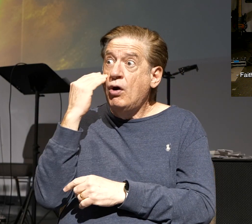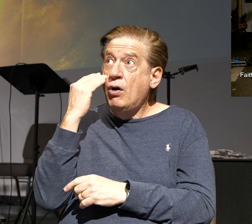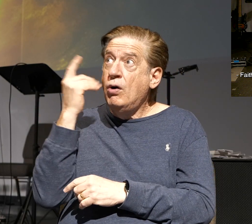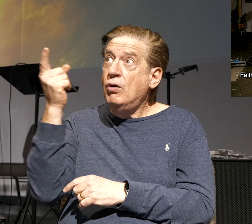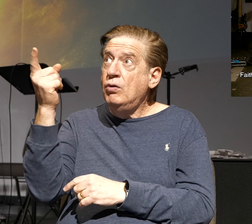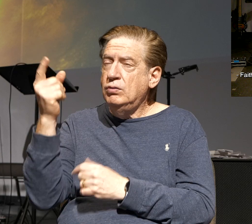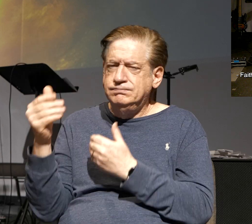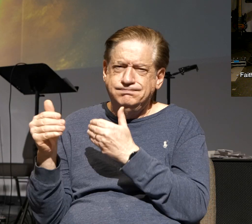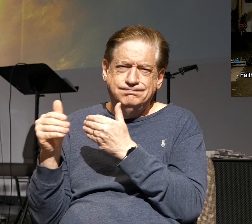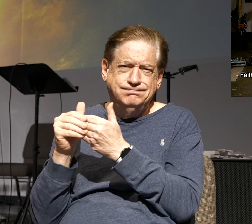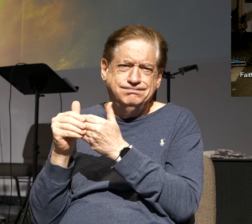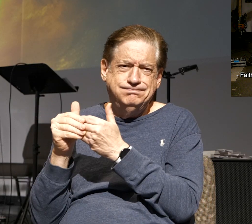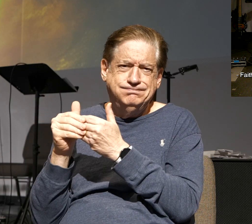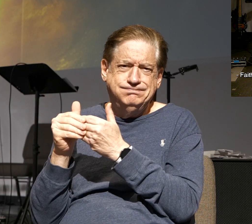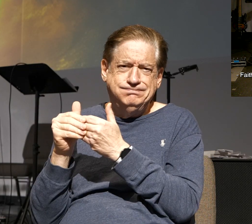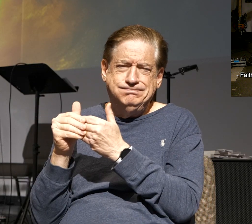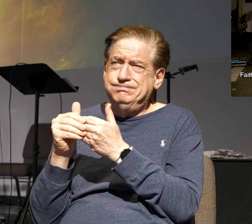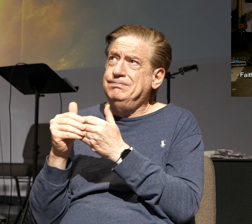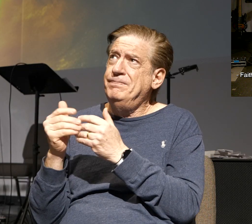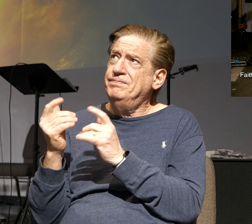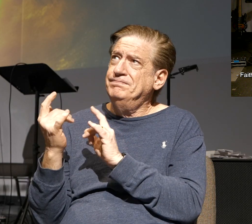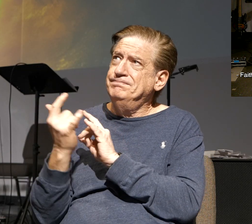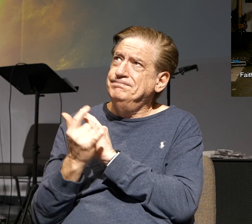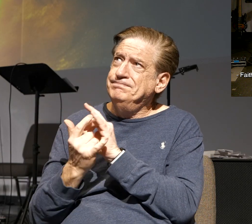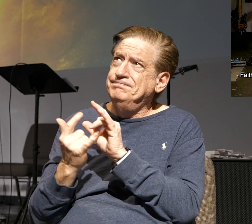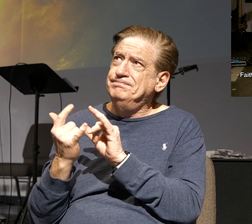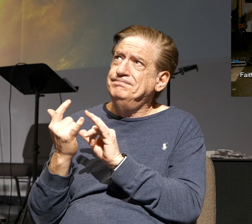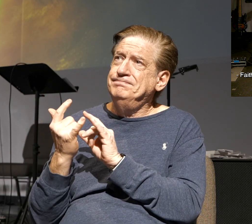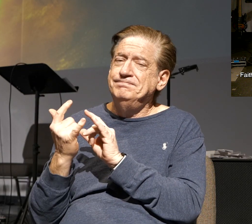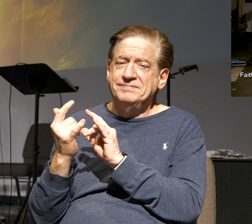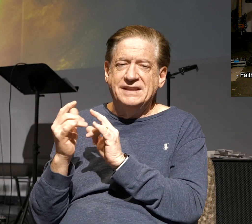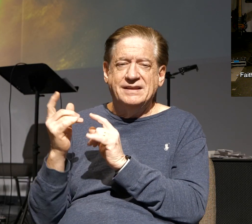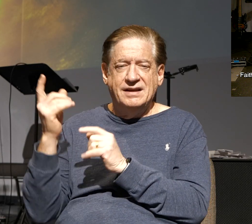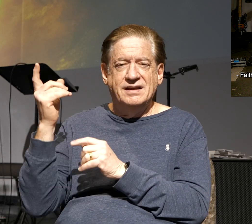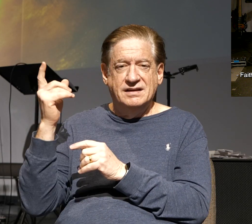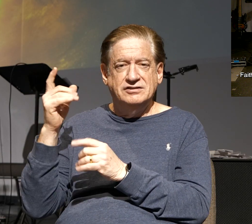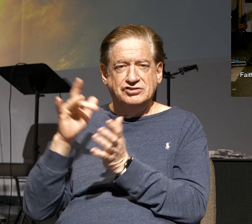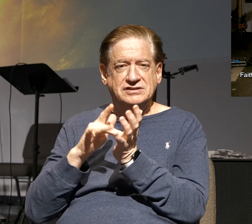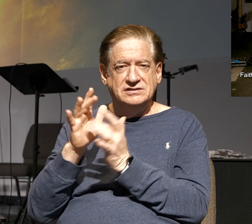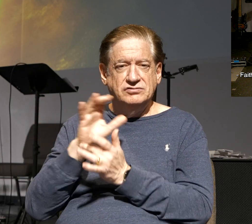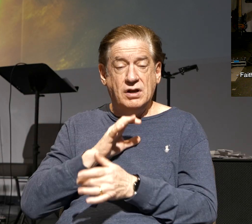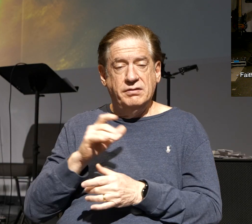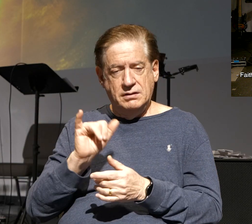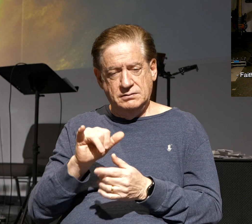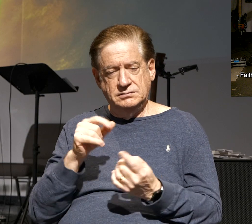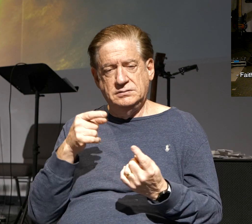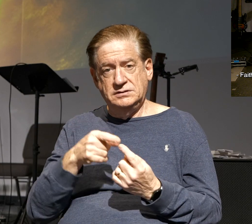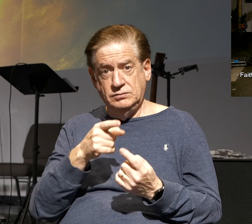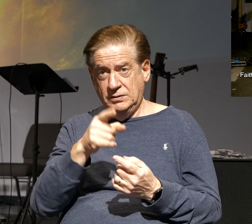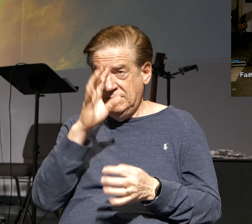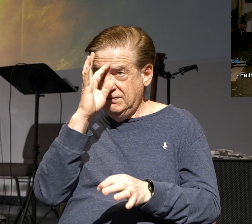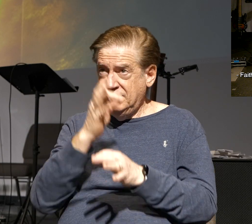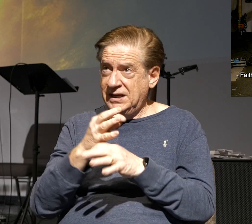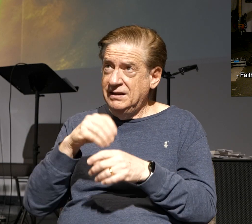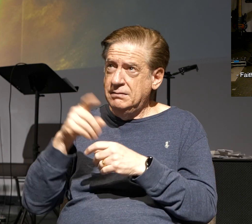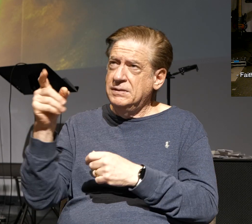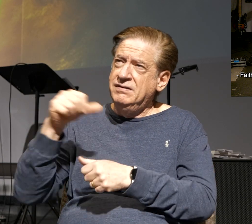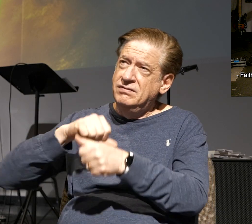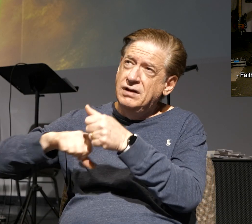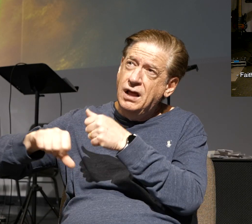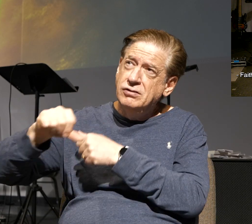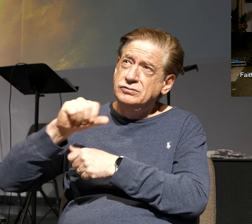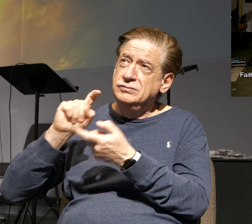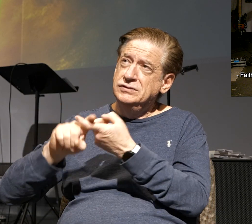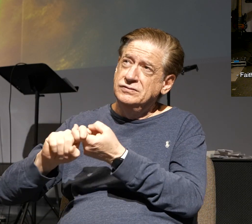the only true God and Jesus Christ whom you have sent. So that's the essence of when we put our faith in Him, it's about fellowship,